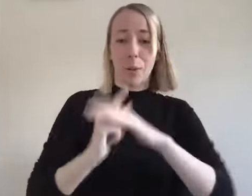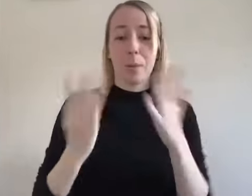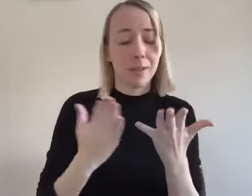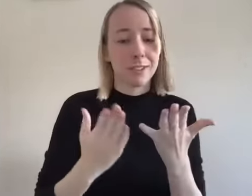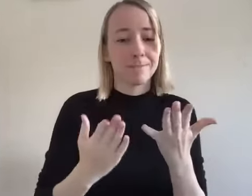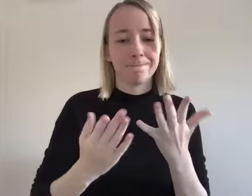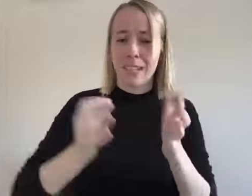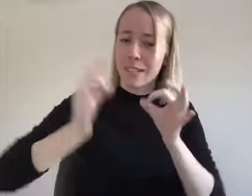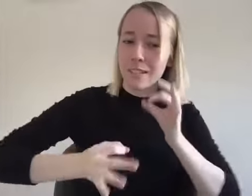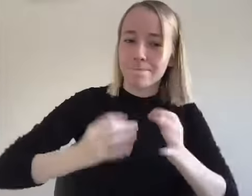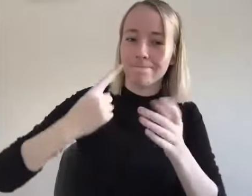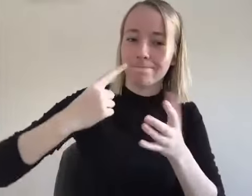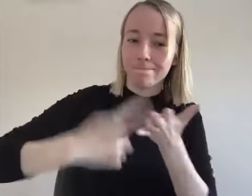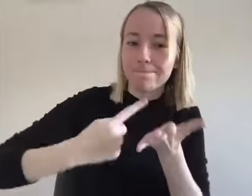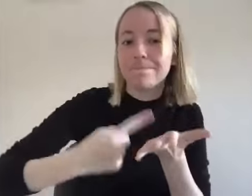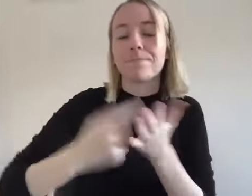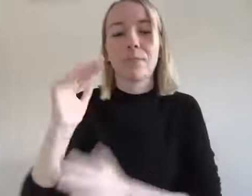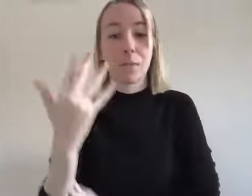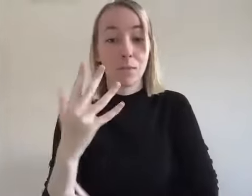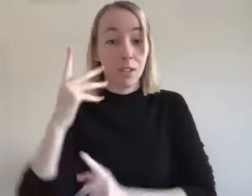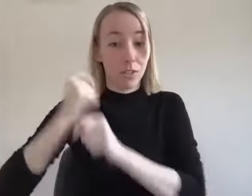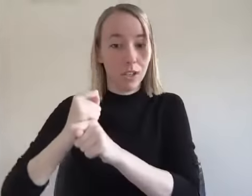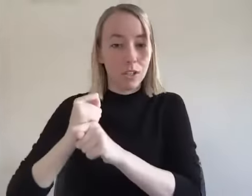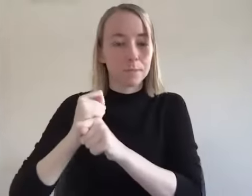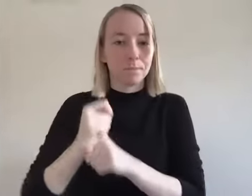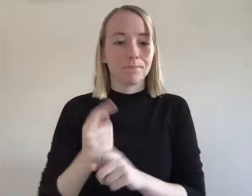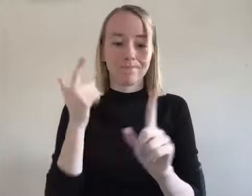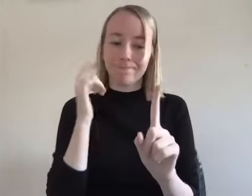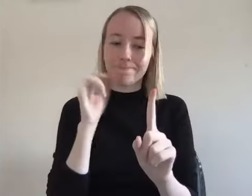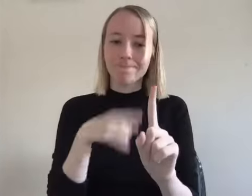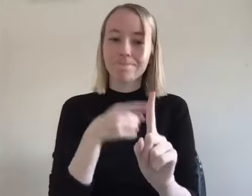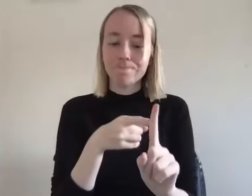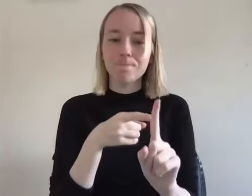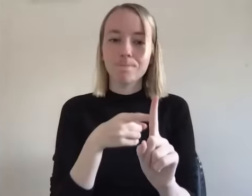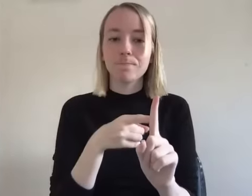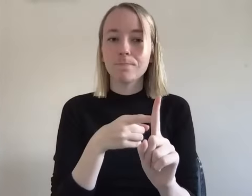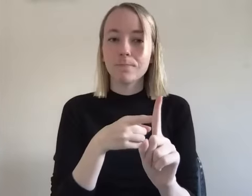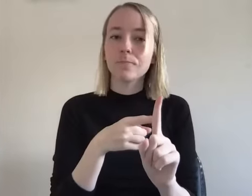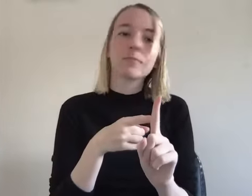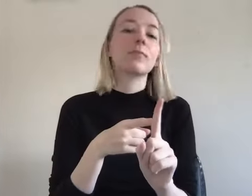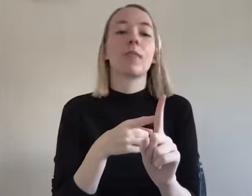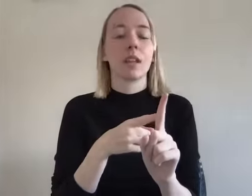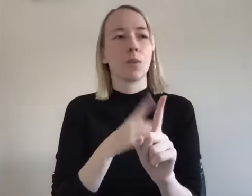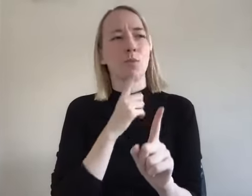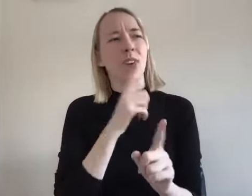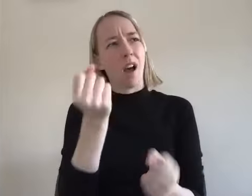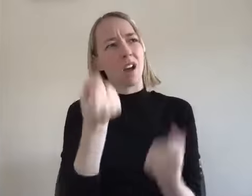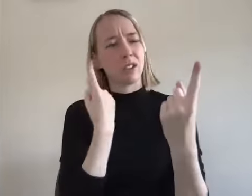talk about the fifth tradition because in the in the fifth when it comes for me the the the core